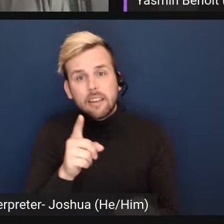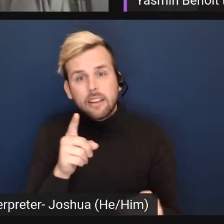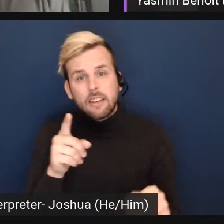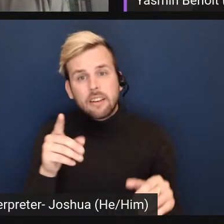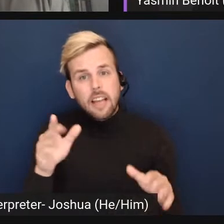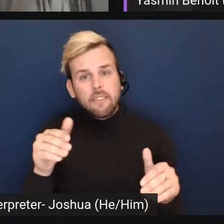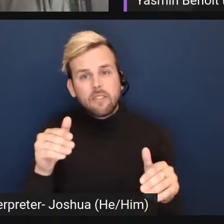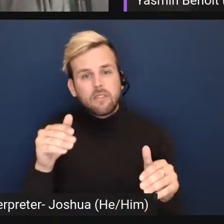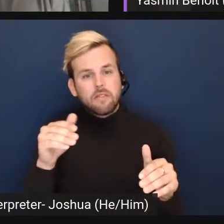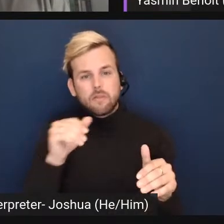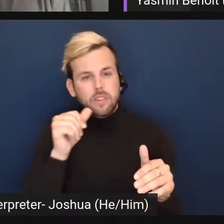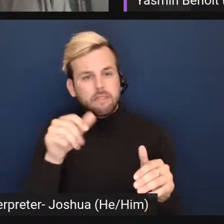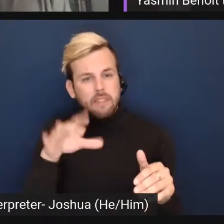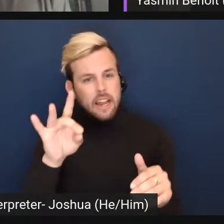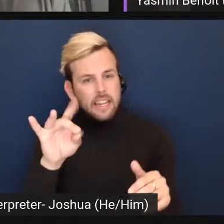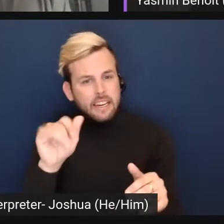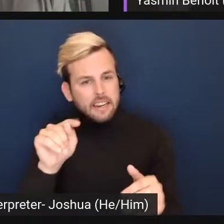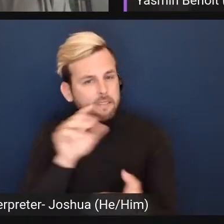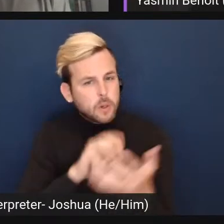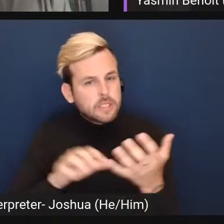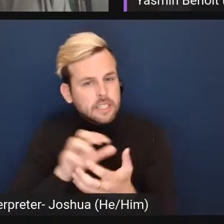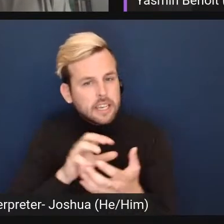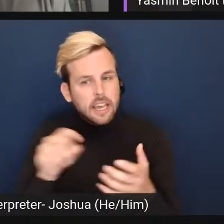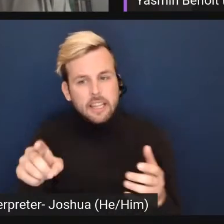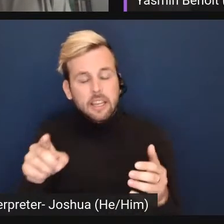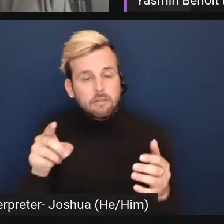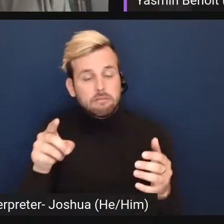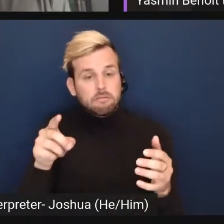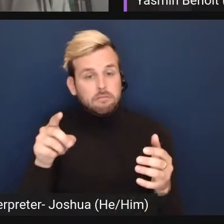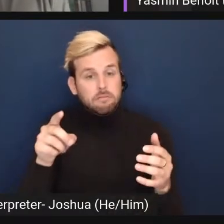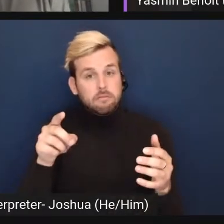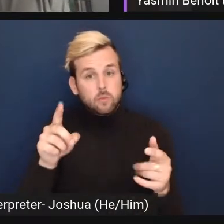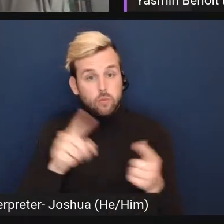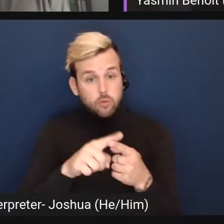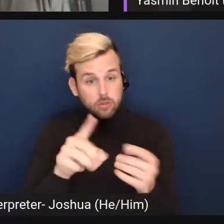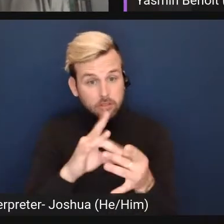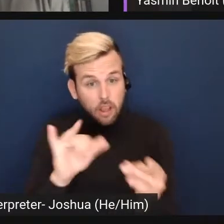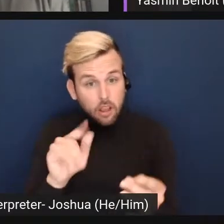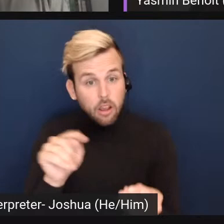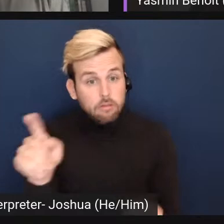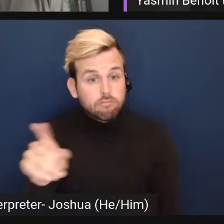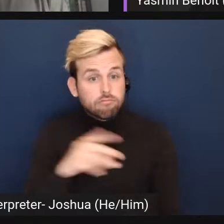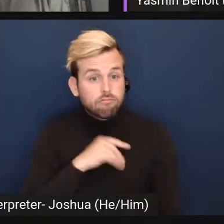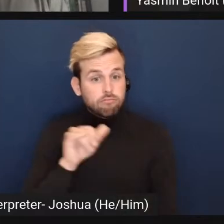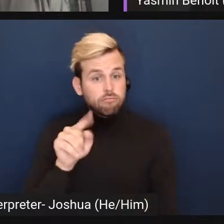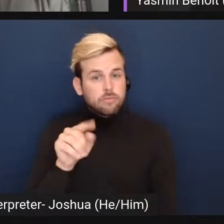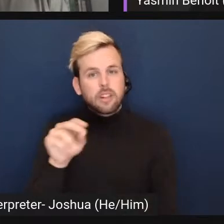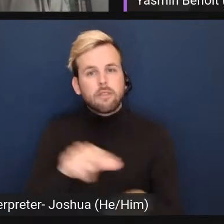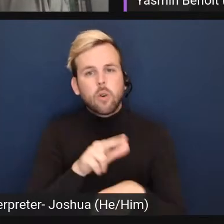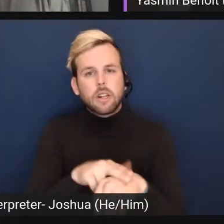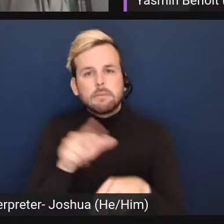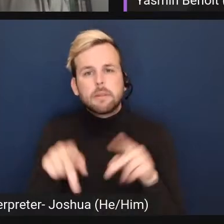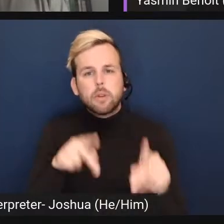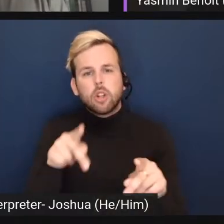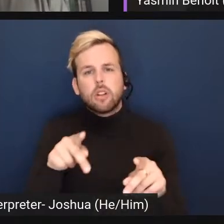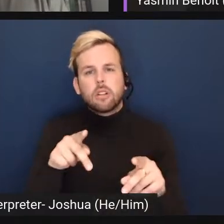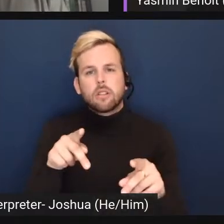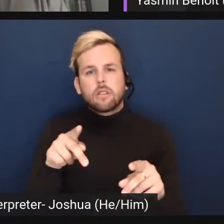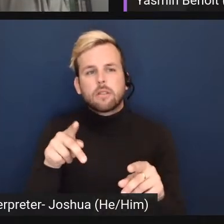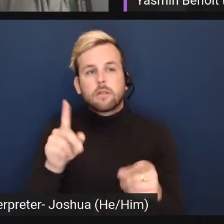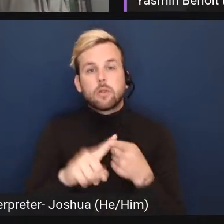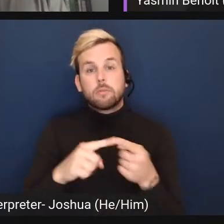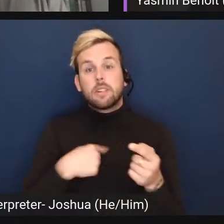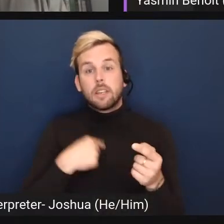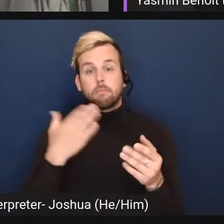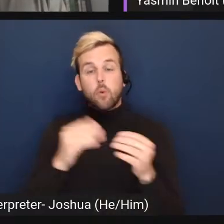very confusing. And they haven't, they take it when you say it. I mean, of course, people to my face are probably being more